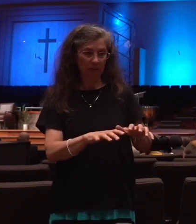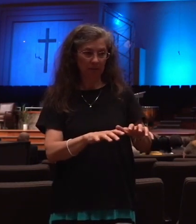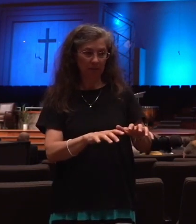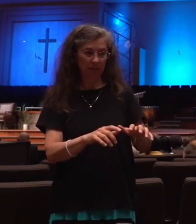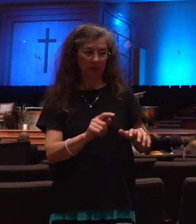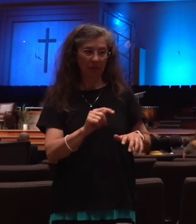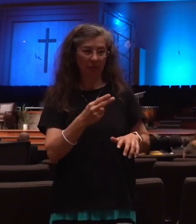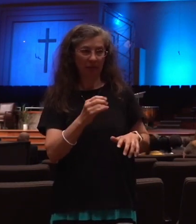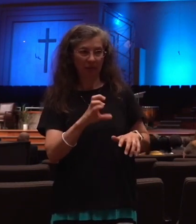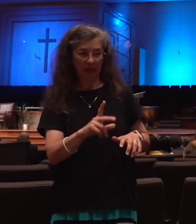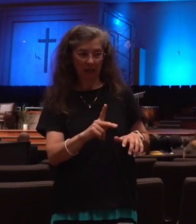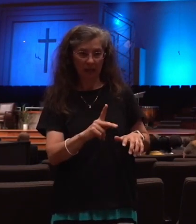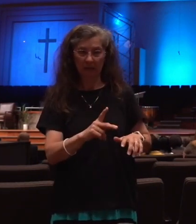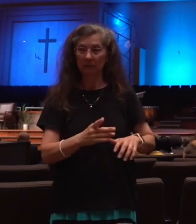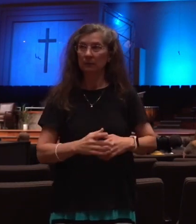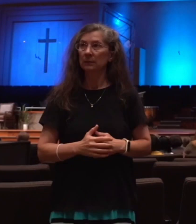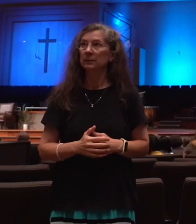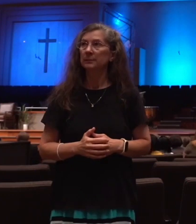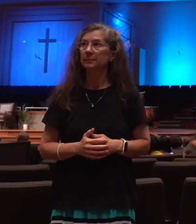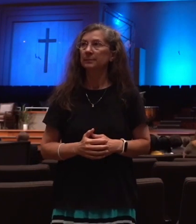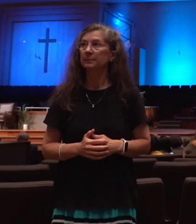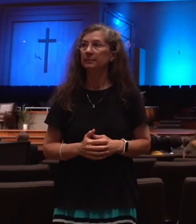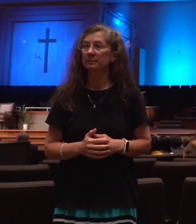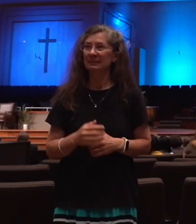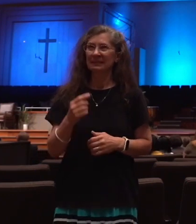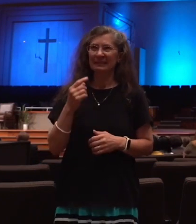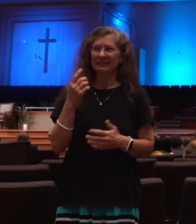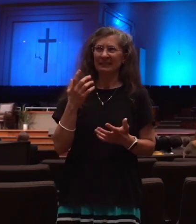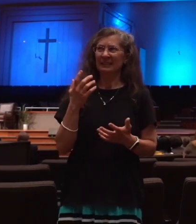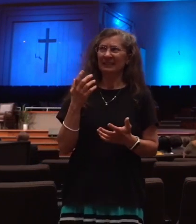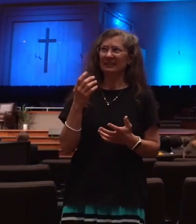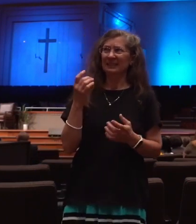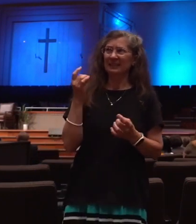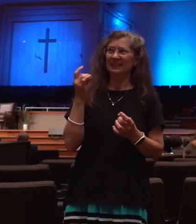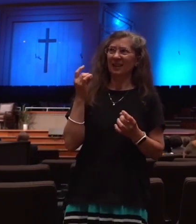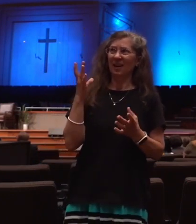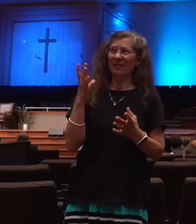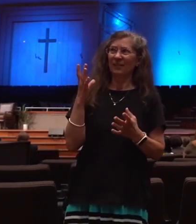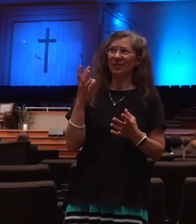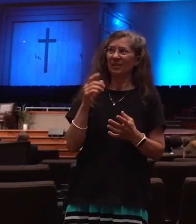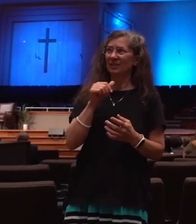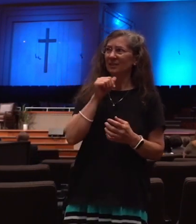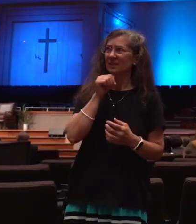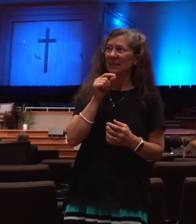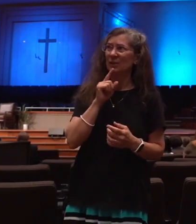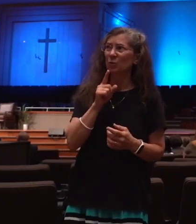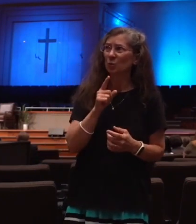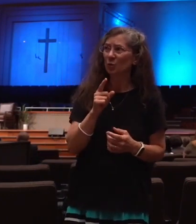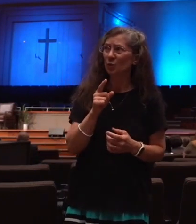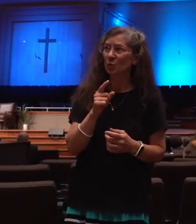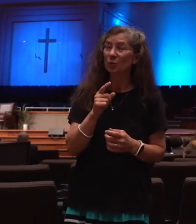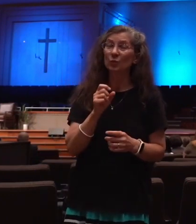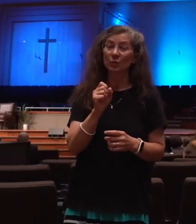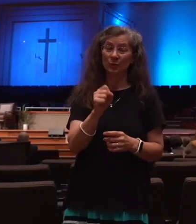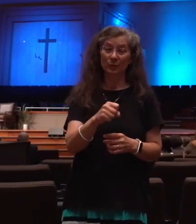You say, well, that sounds like science fiction. Where do you think science fiction gets its ideas? From the Word of God.